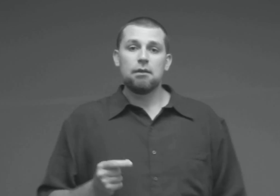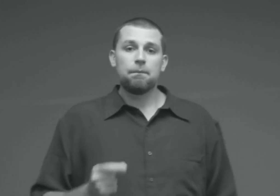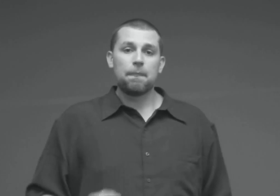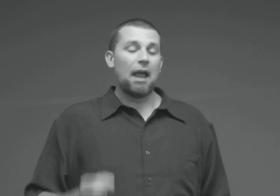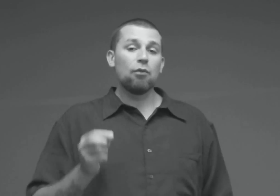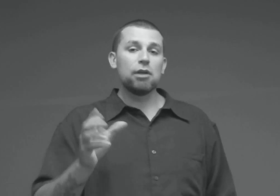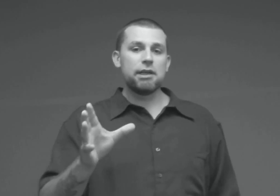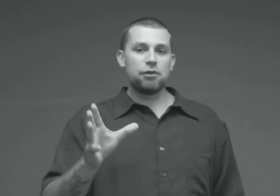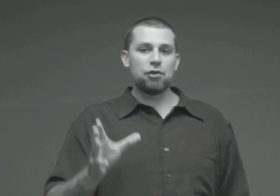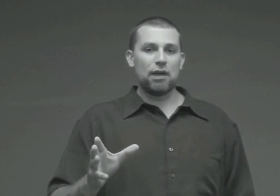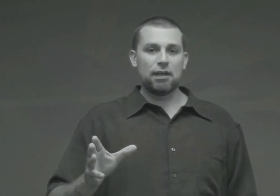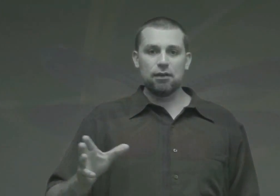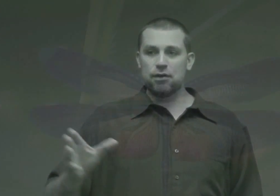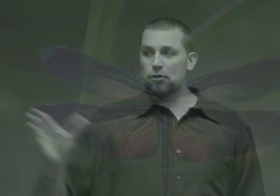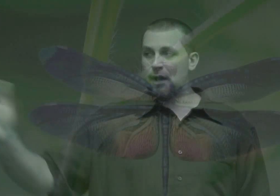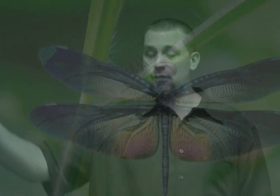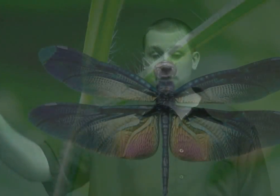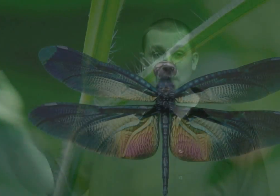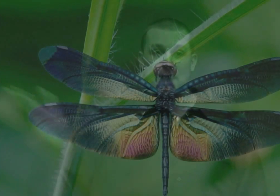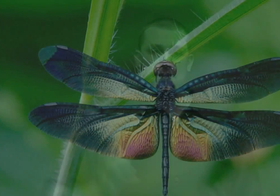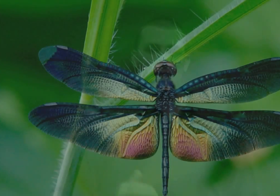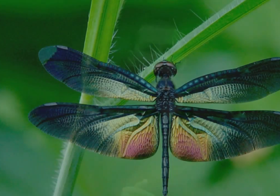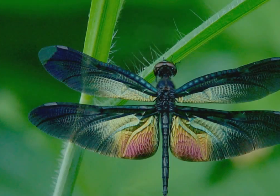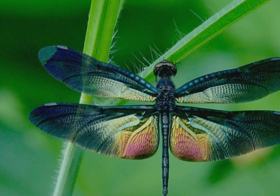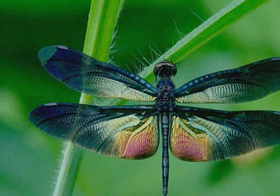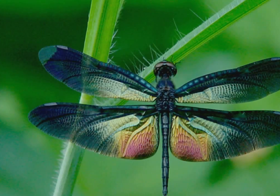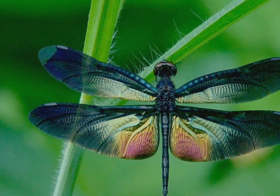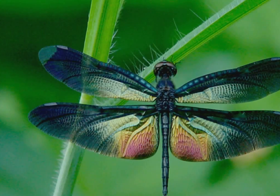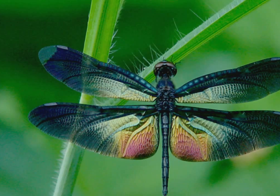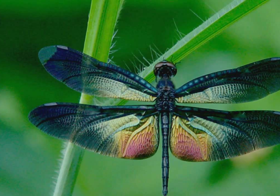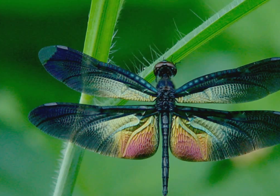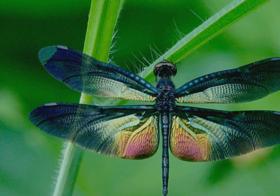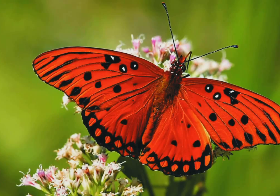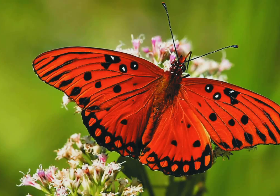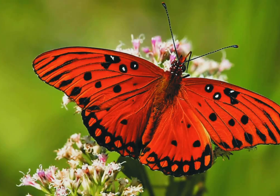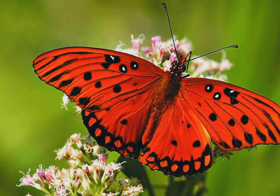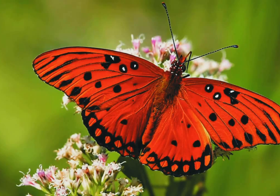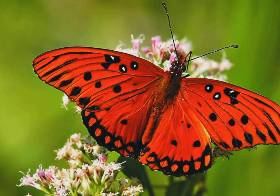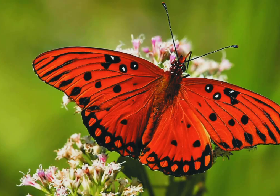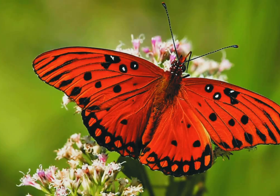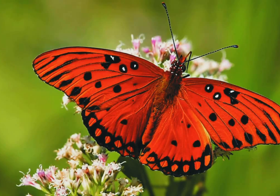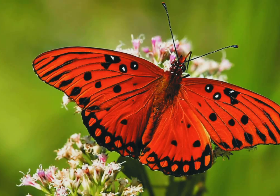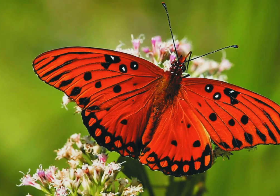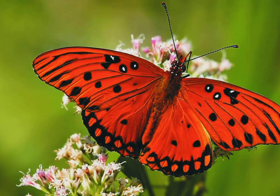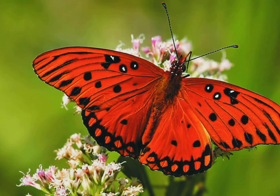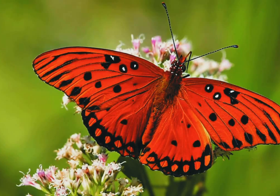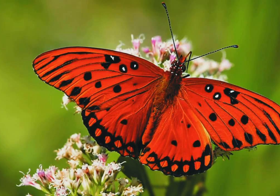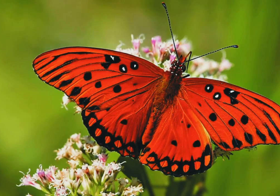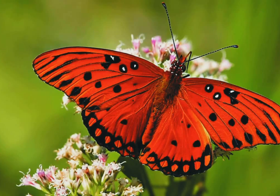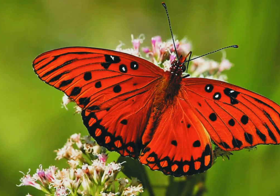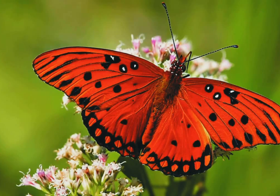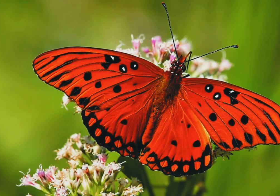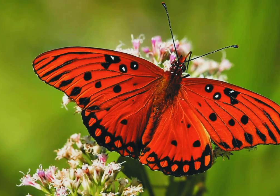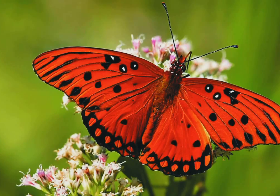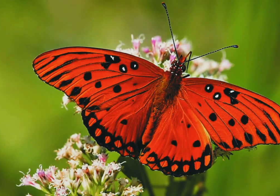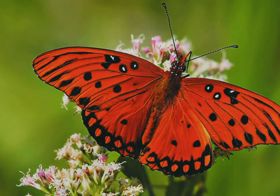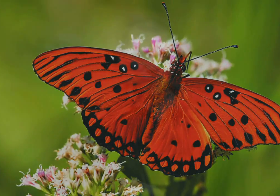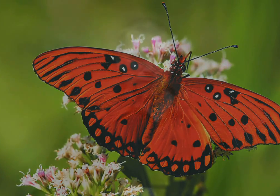I really enjoy telling you about the dragonfly and the butterfly, for within the life cycles of these little